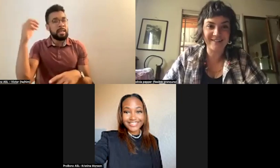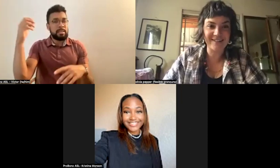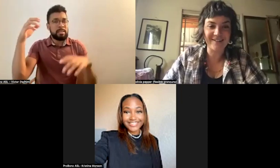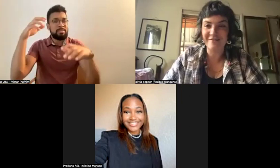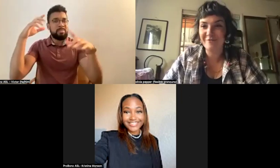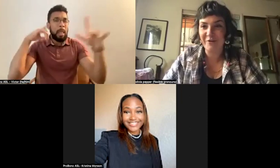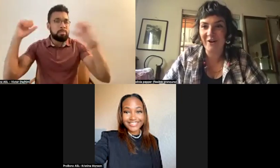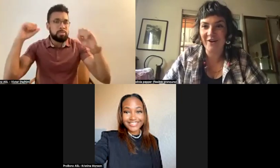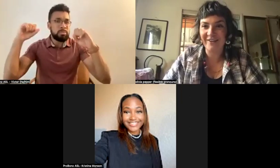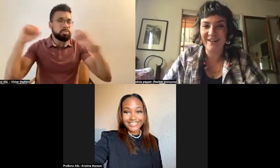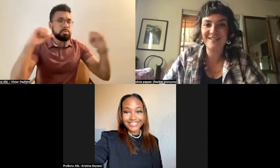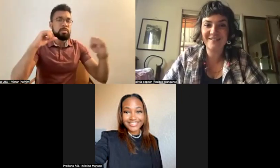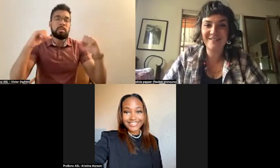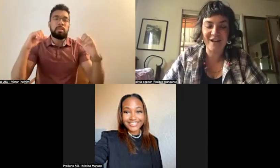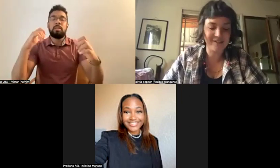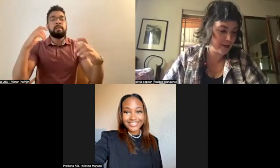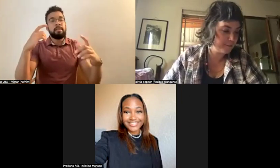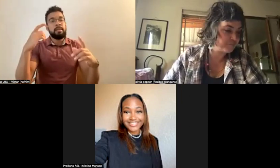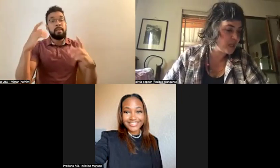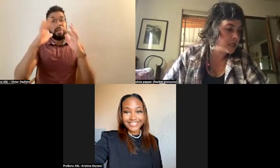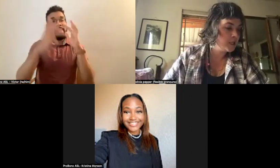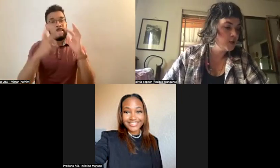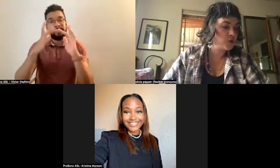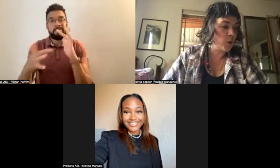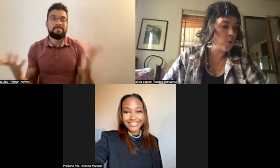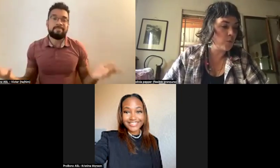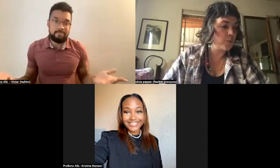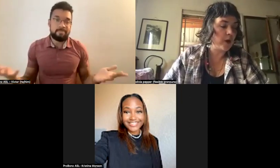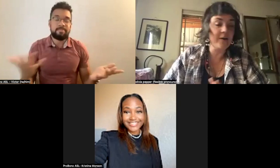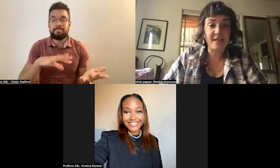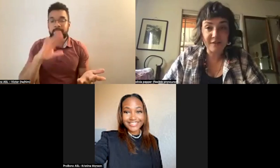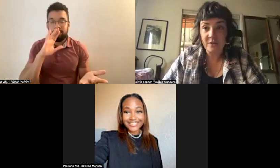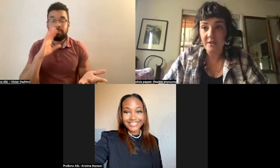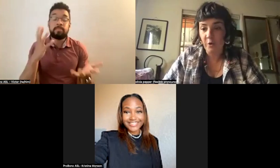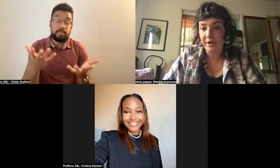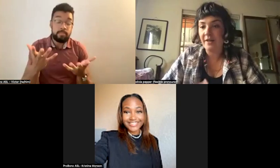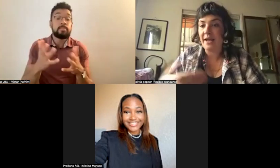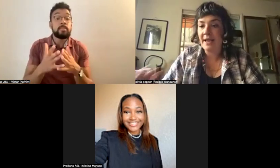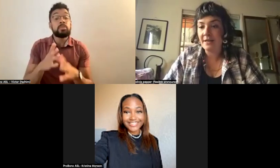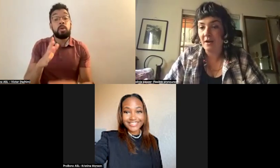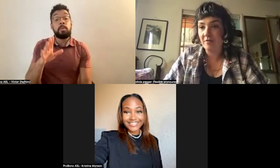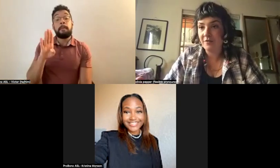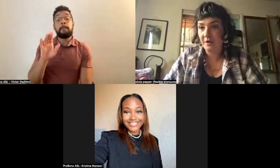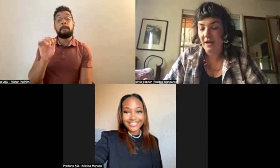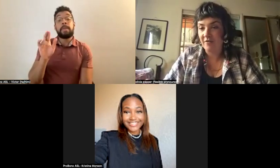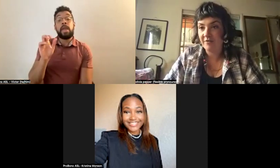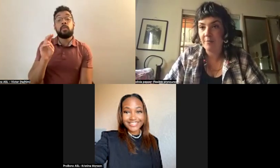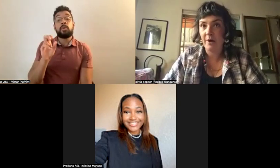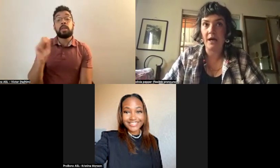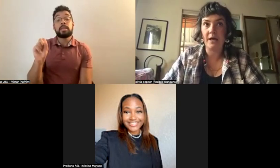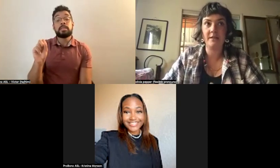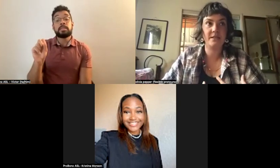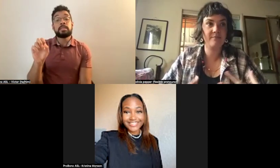and rendering our internet challenging. So Baroness Elsa was supported at the end of their life